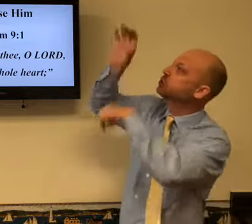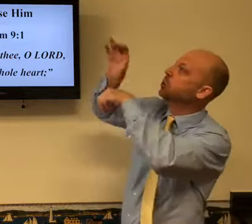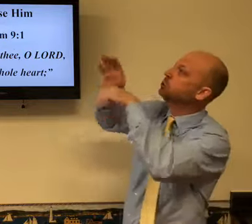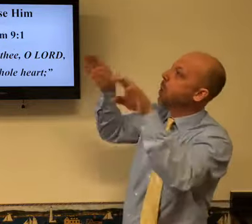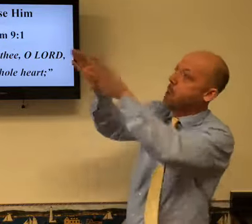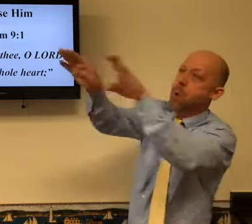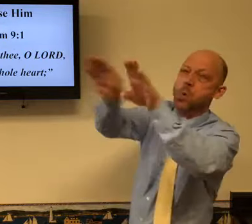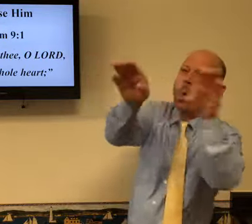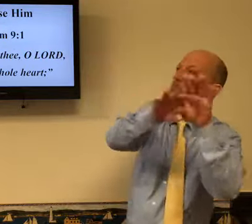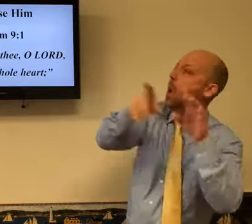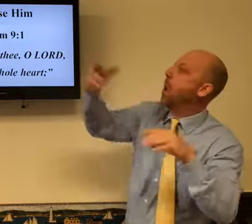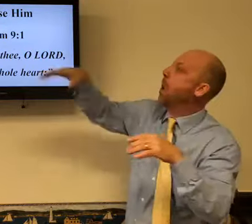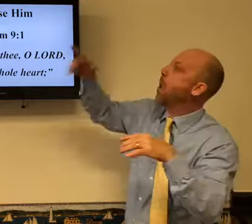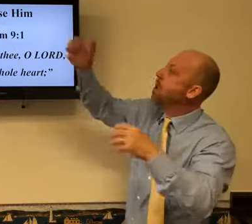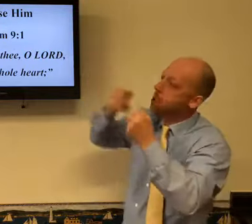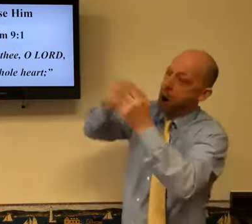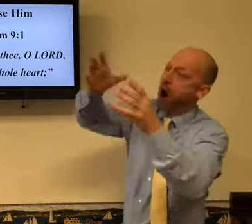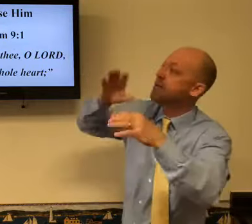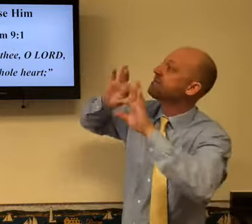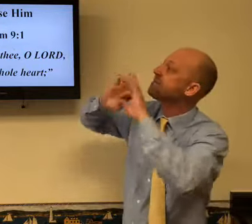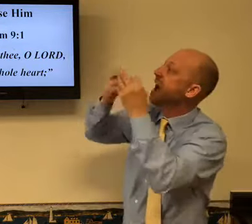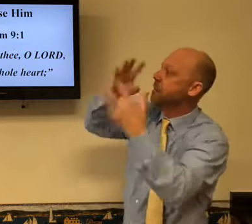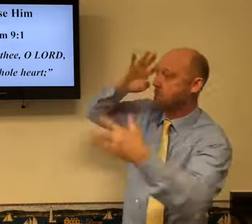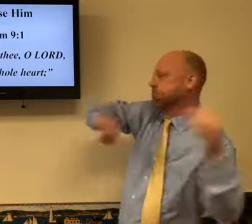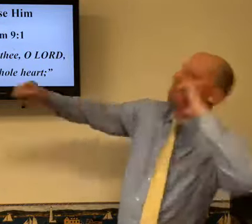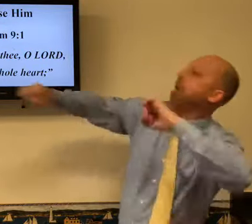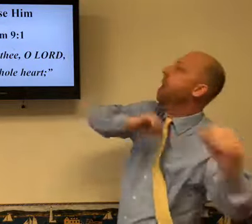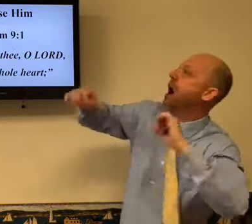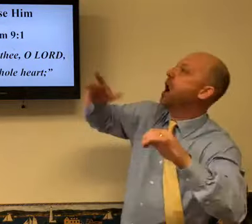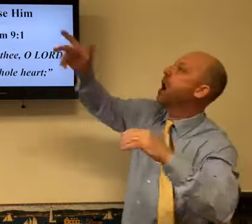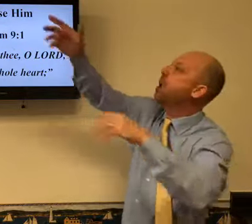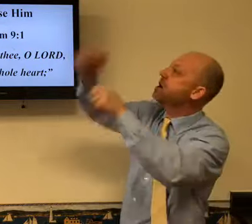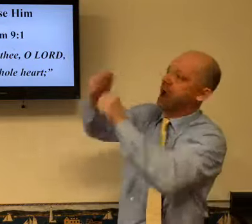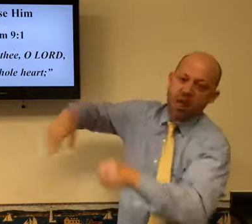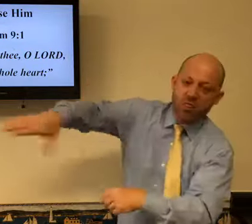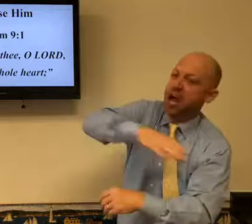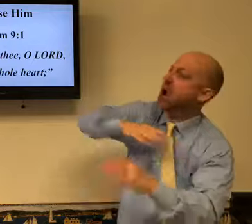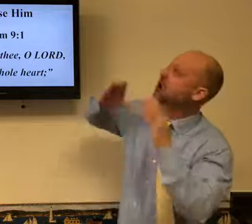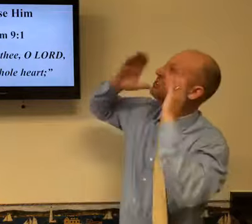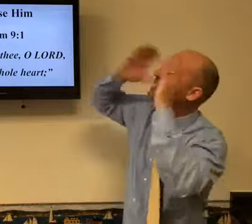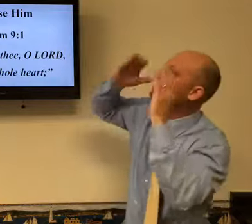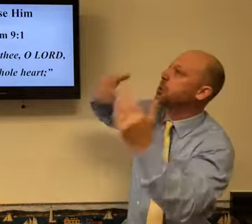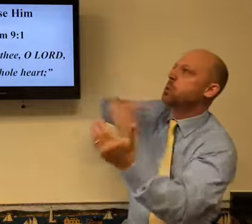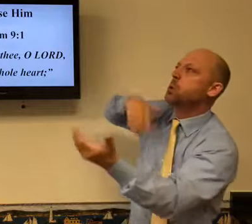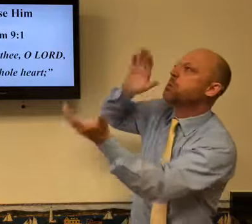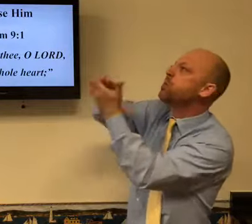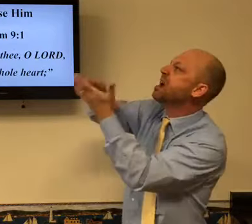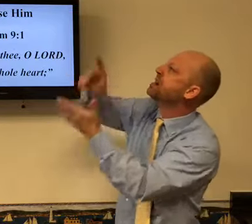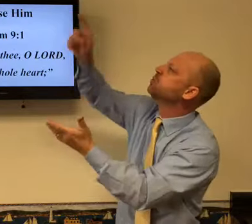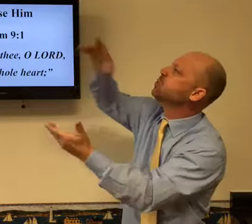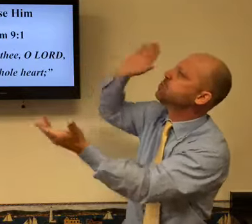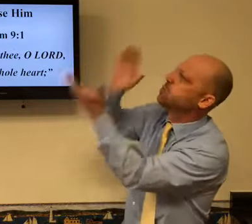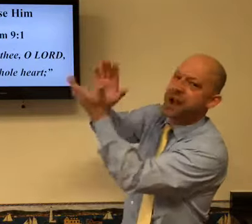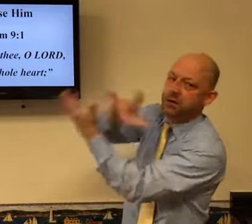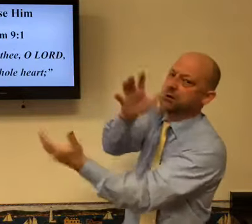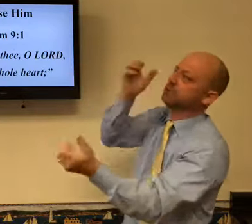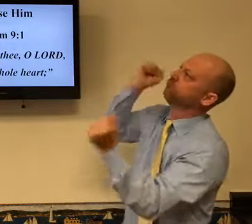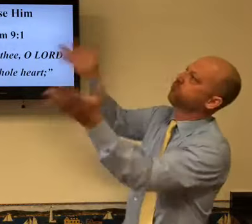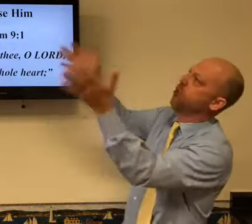you. The coronavirus is here and things are closed and it's caused family. You've shaken things up and now you have our full attention.